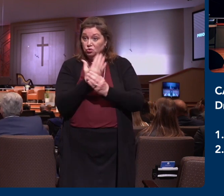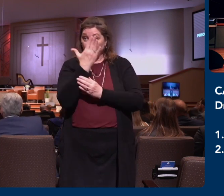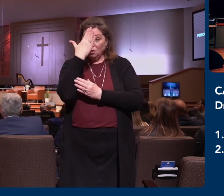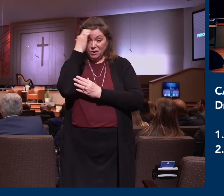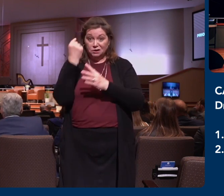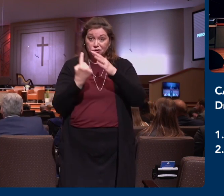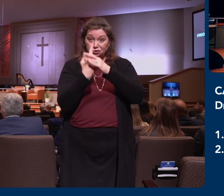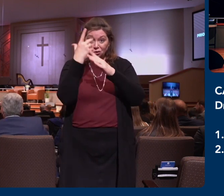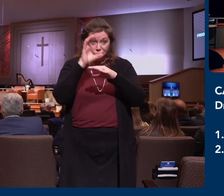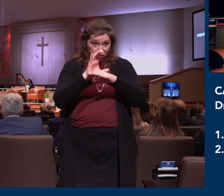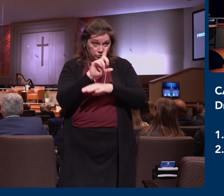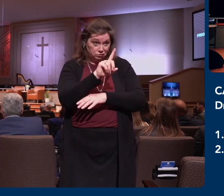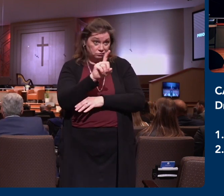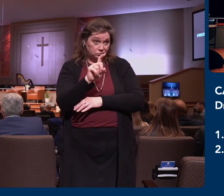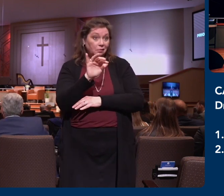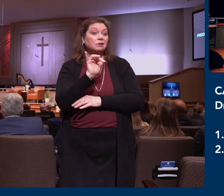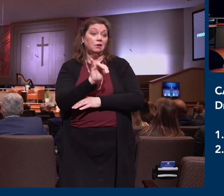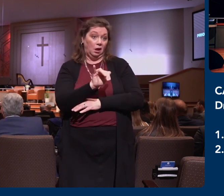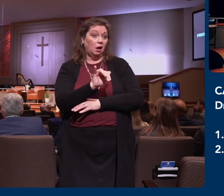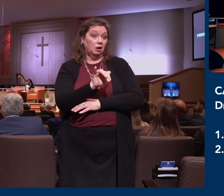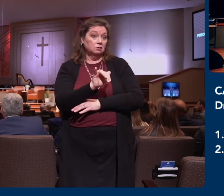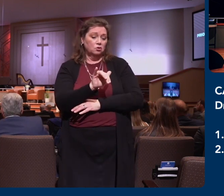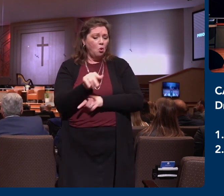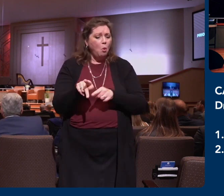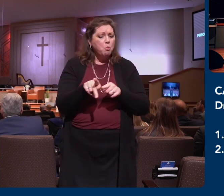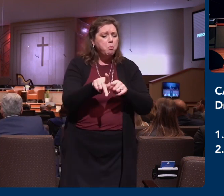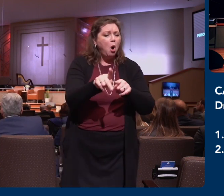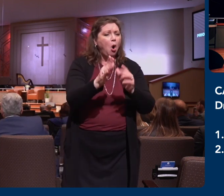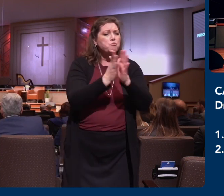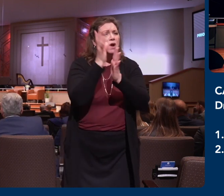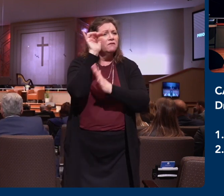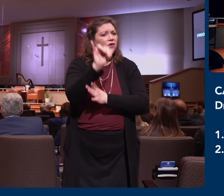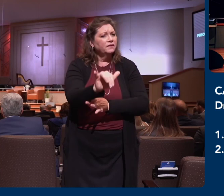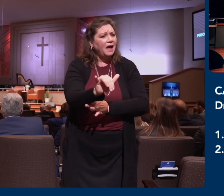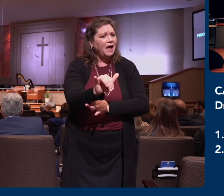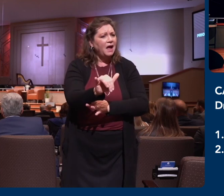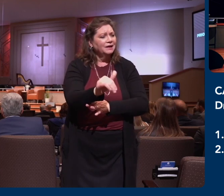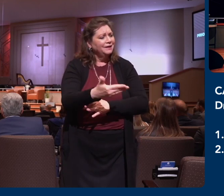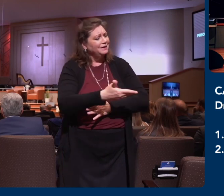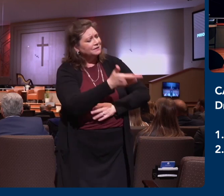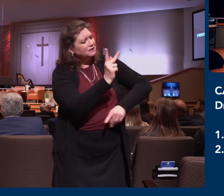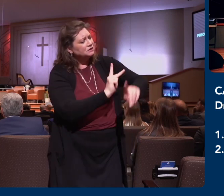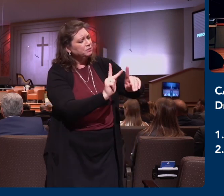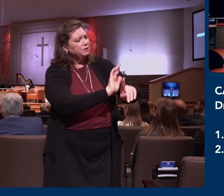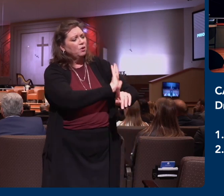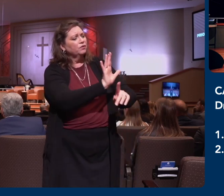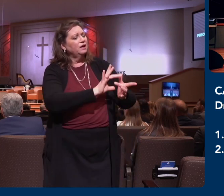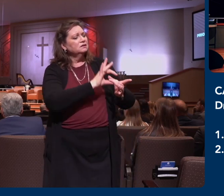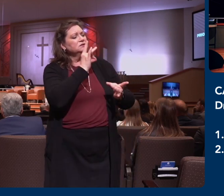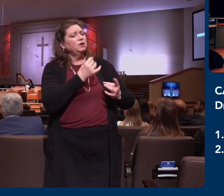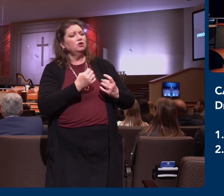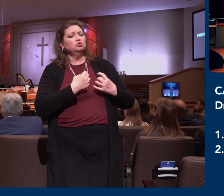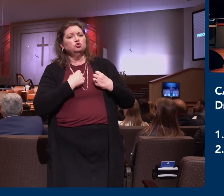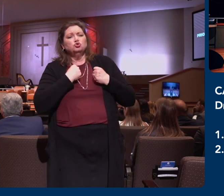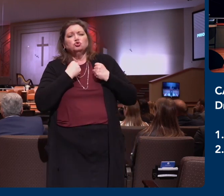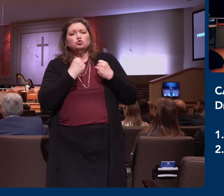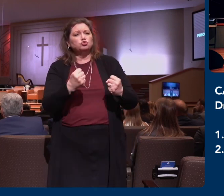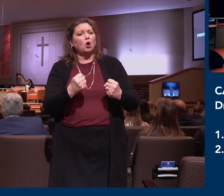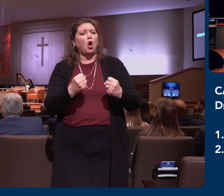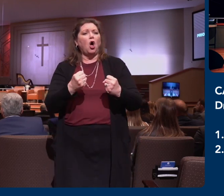He prayed that they would have spiritual understanding, that they would grow and that they would be fruitful for the Lord Jesus Christ and that they would serve God.